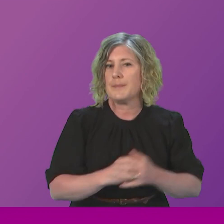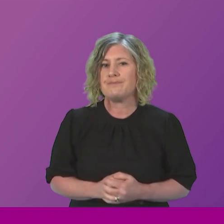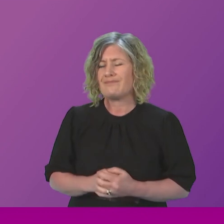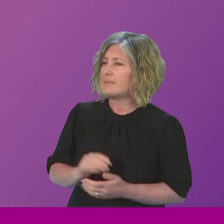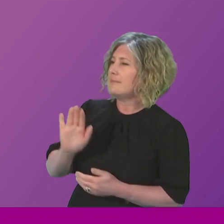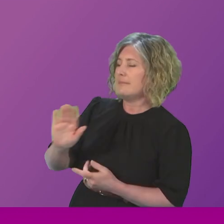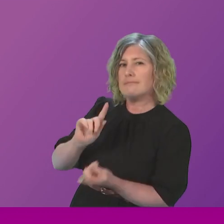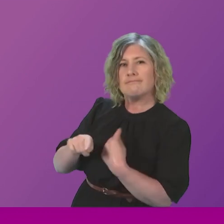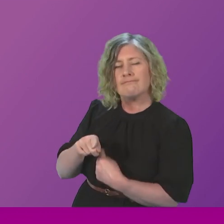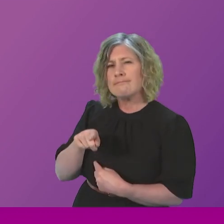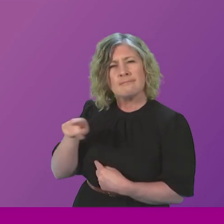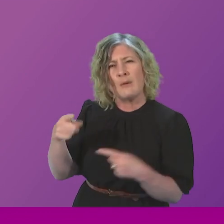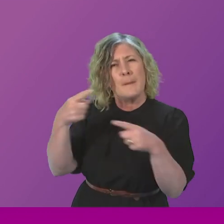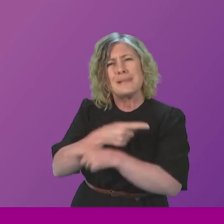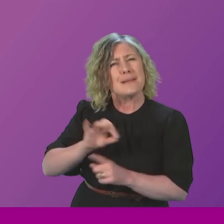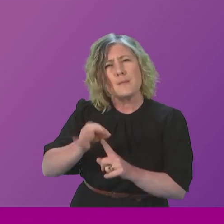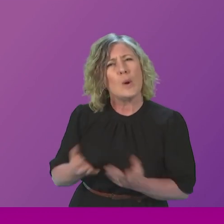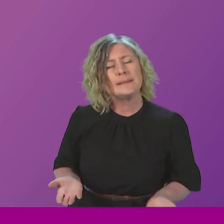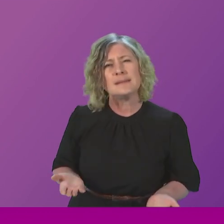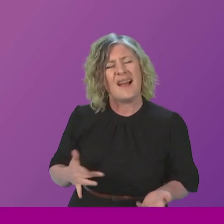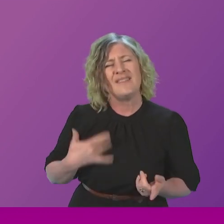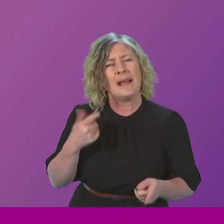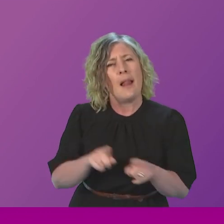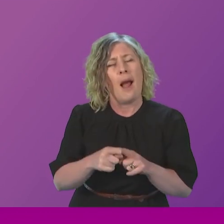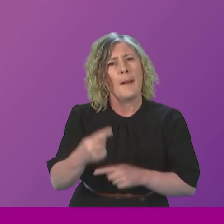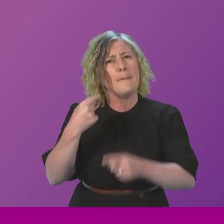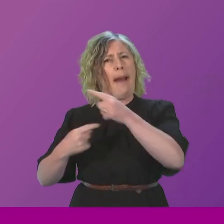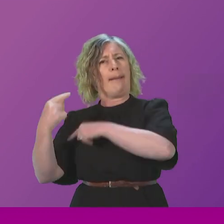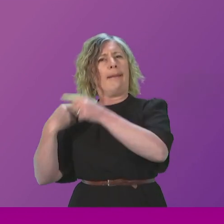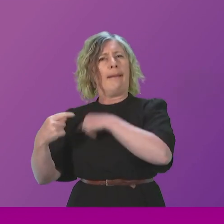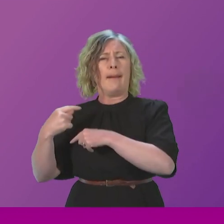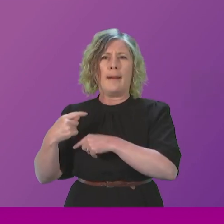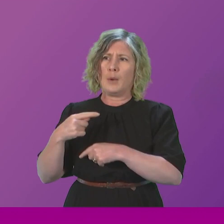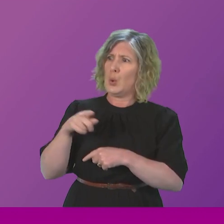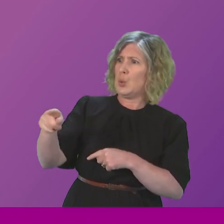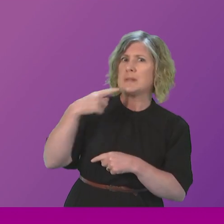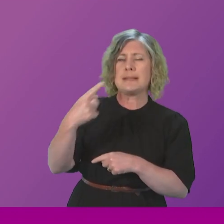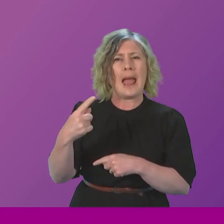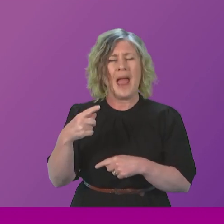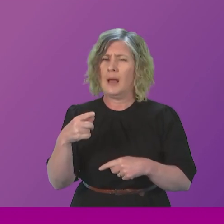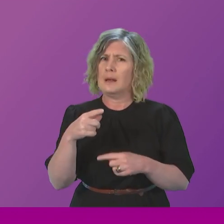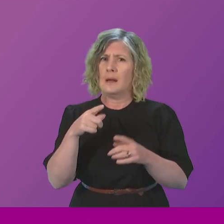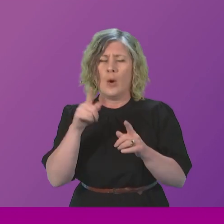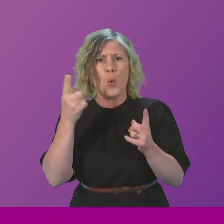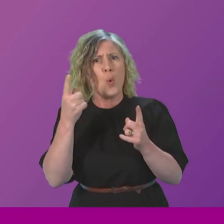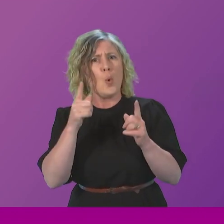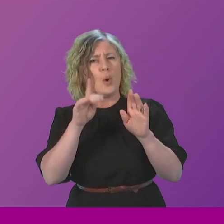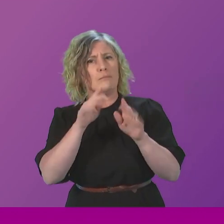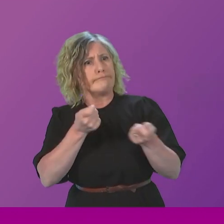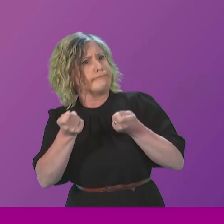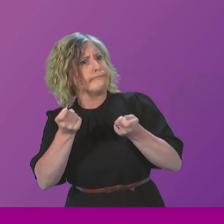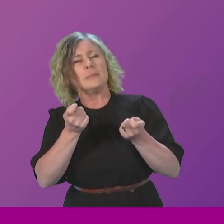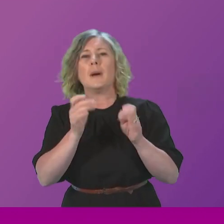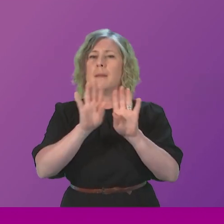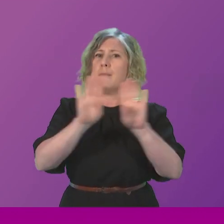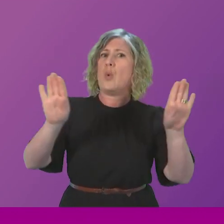point. It is that we are going backwards now, because the health board leadership are saying they do not accept many of the findings of the oversight board,